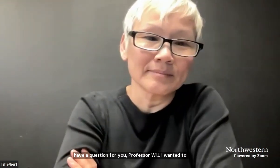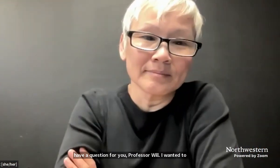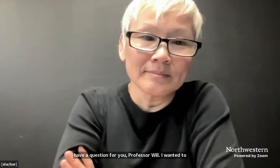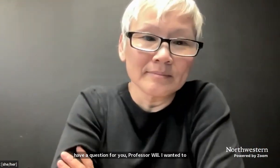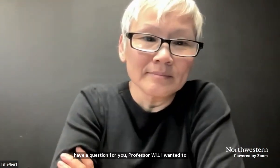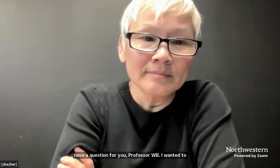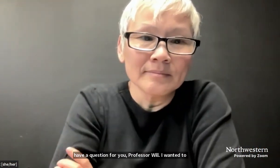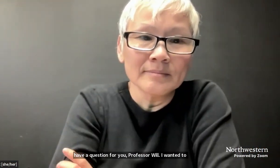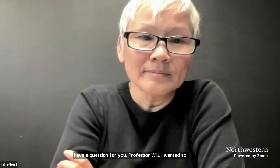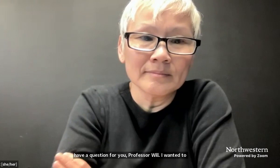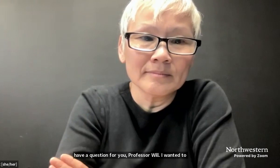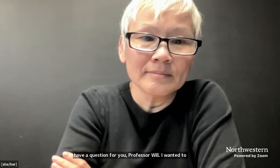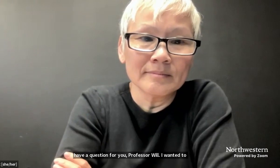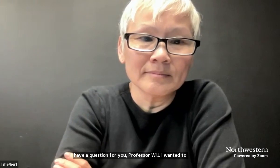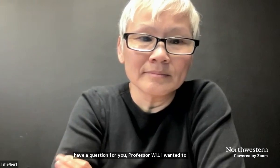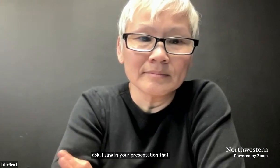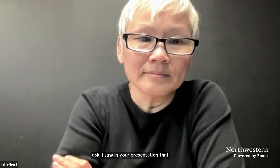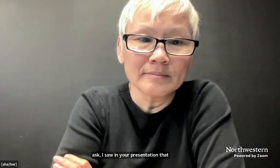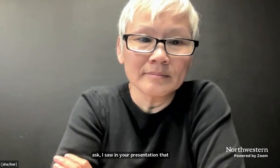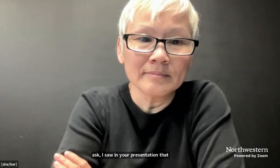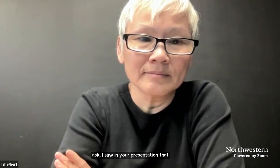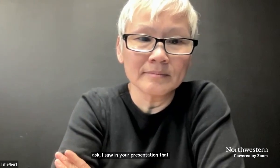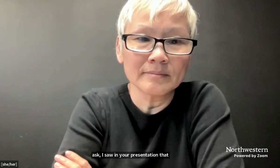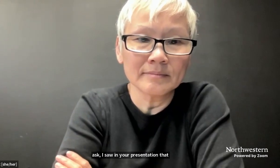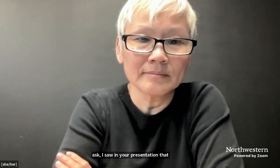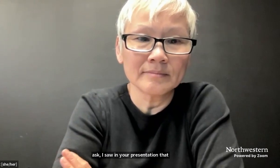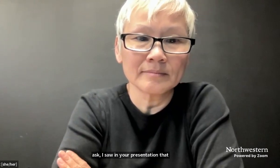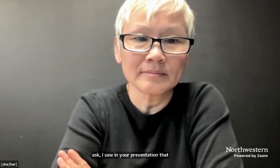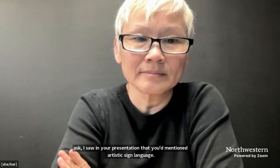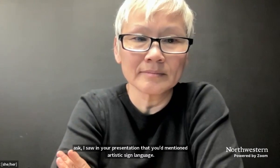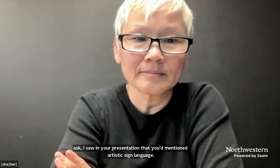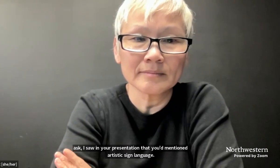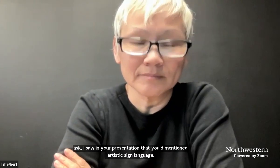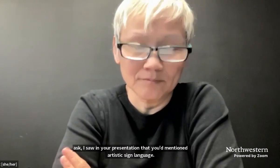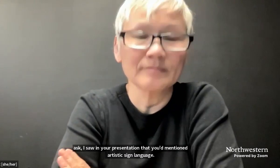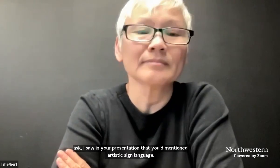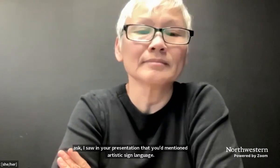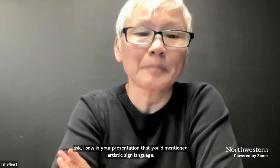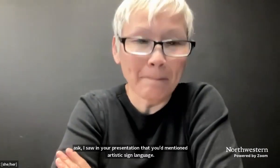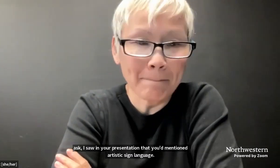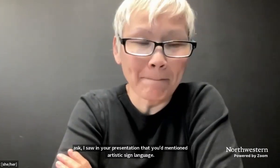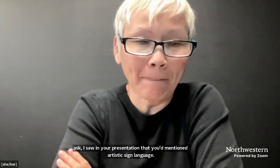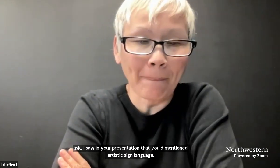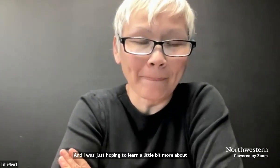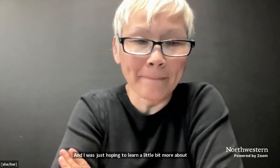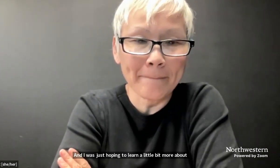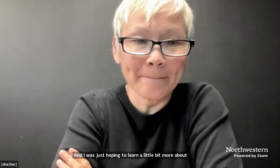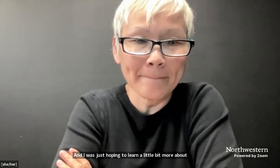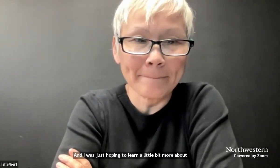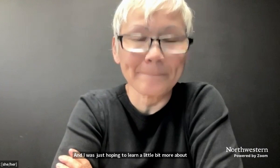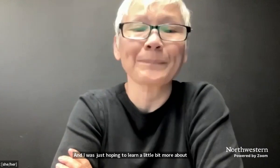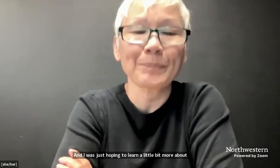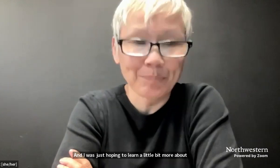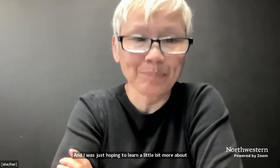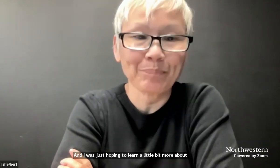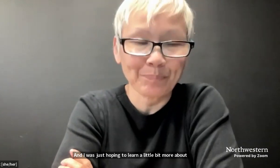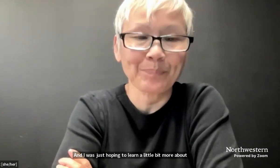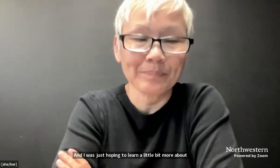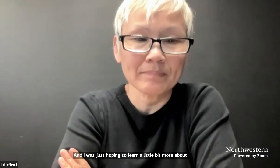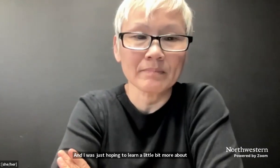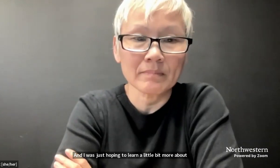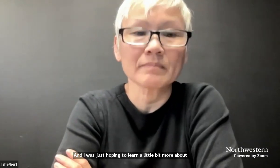presentation that you'd mentioned artistic sign language, and I was just hoping to learn a little bit more about that. That's something I've heard of before.